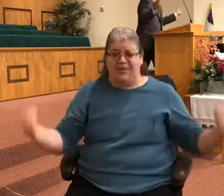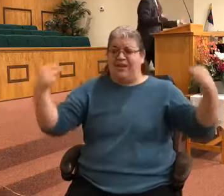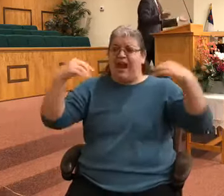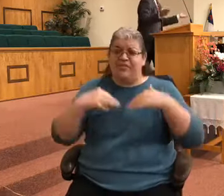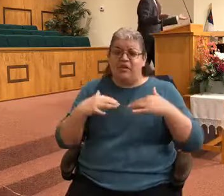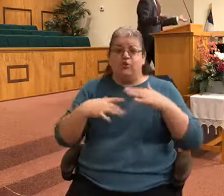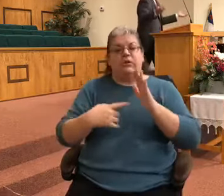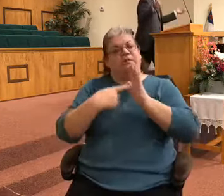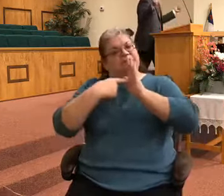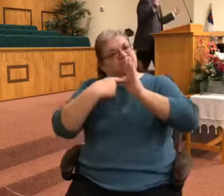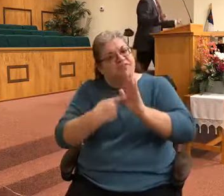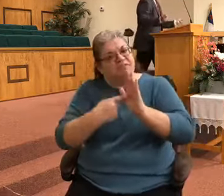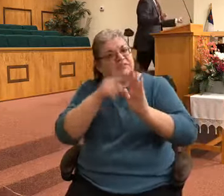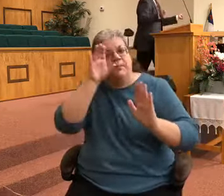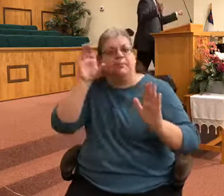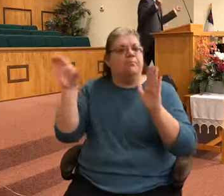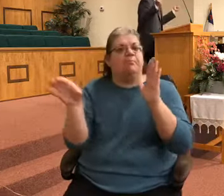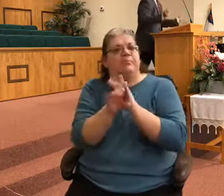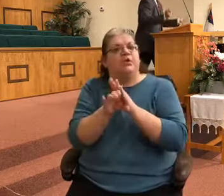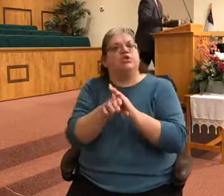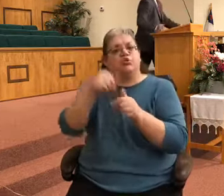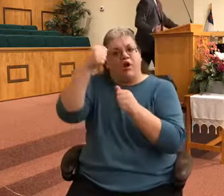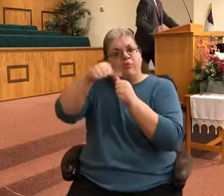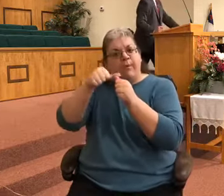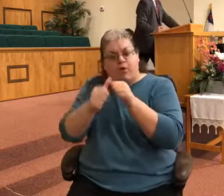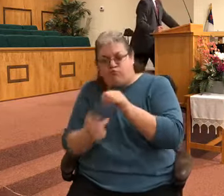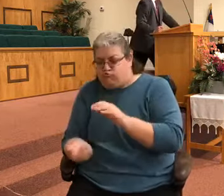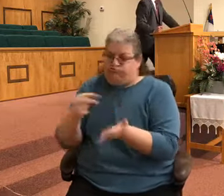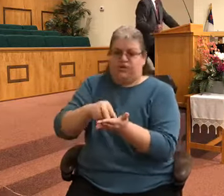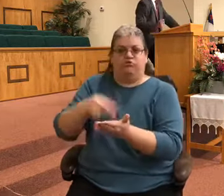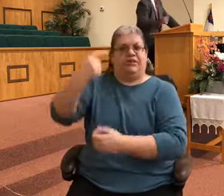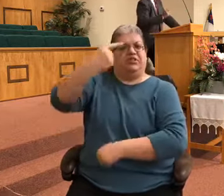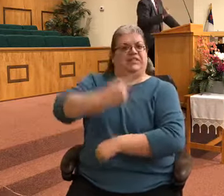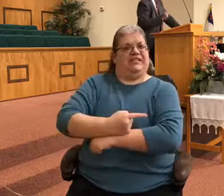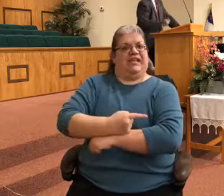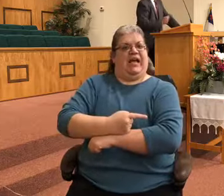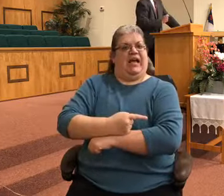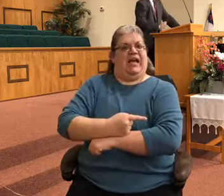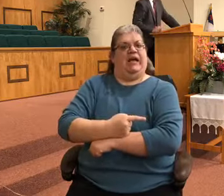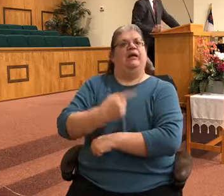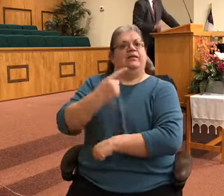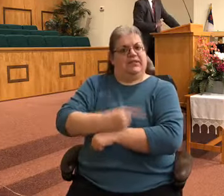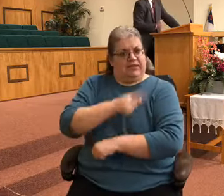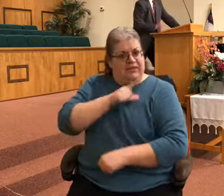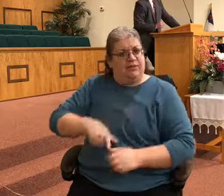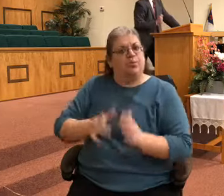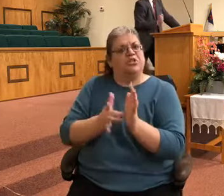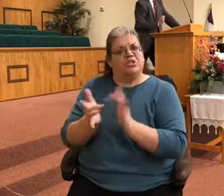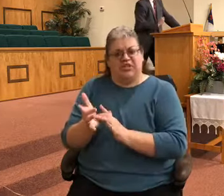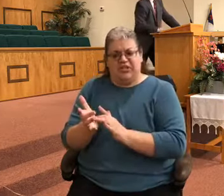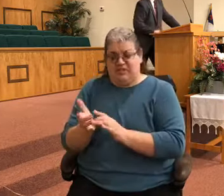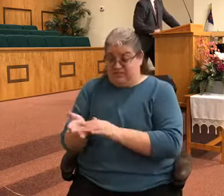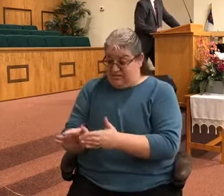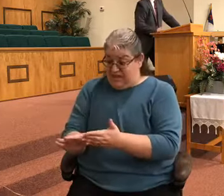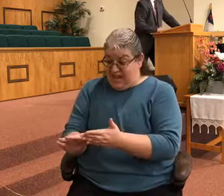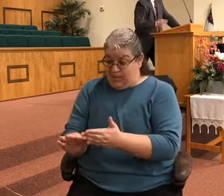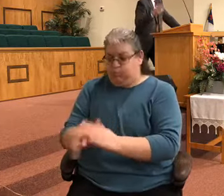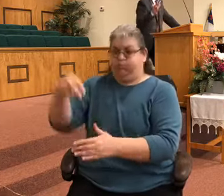symbolic of remembering Resurrection Day. It was the day the Lord Jesus rose from the dead, the first day of the week. That